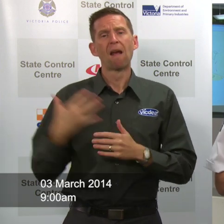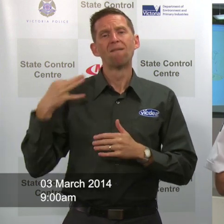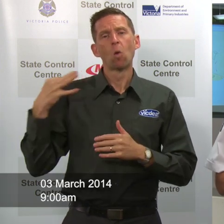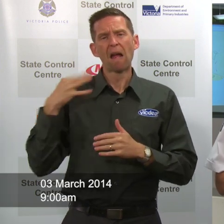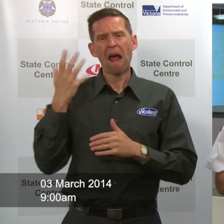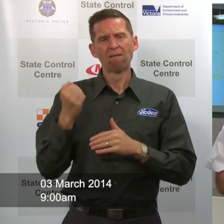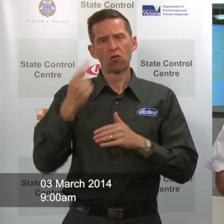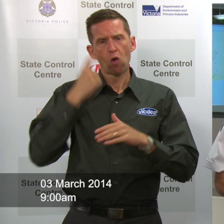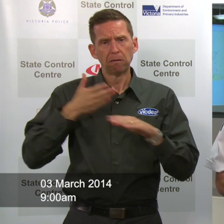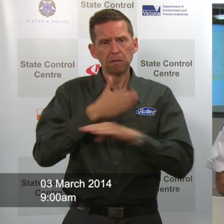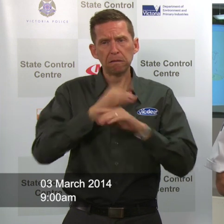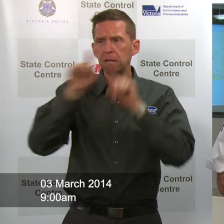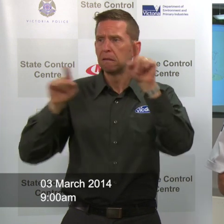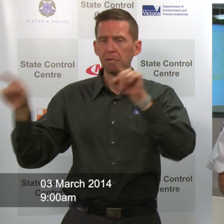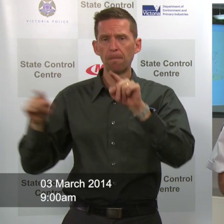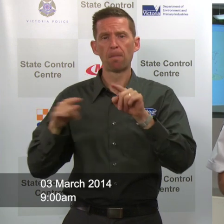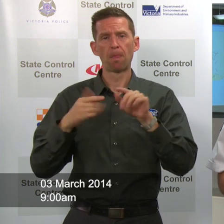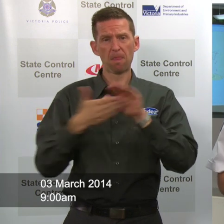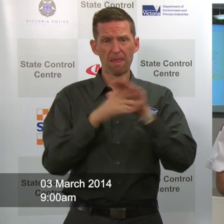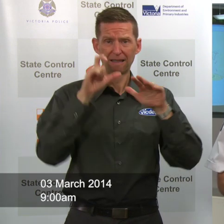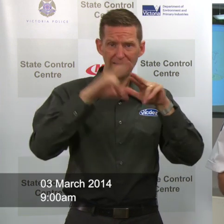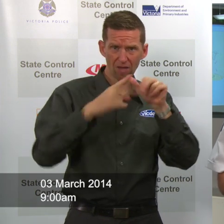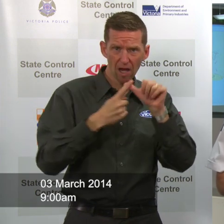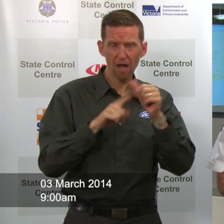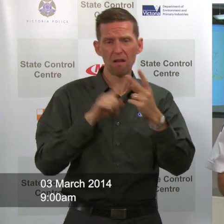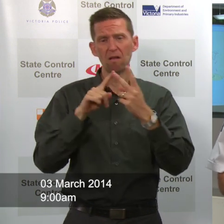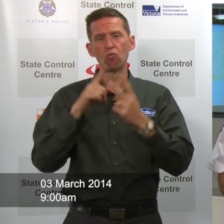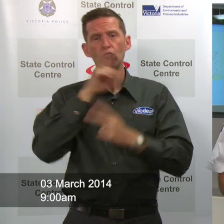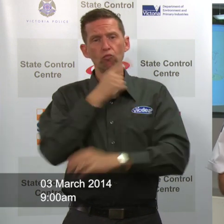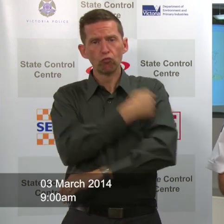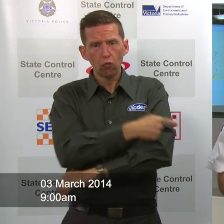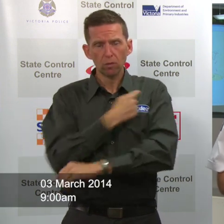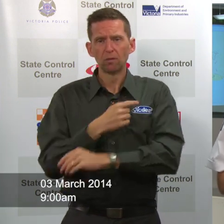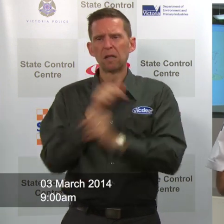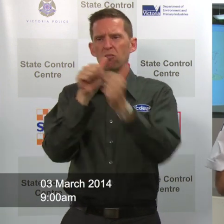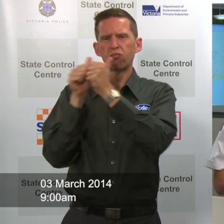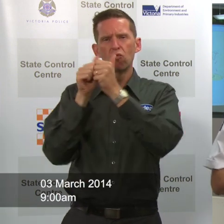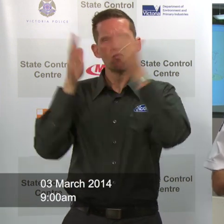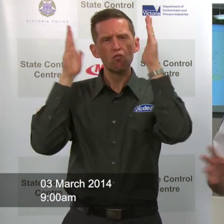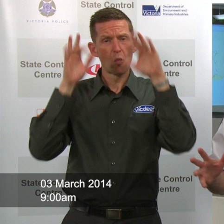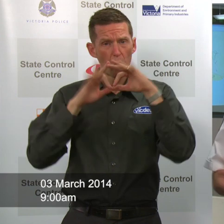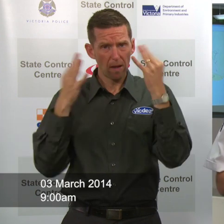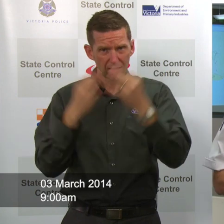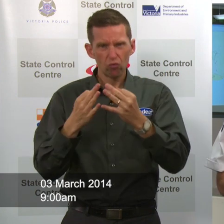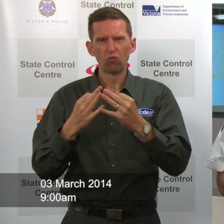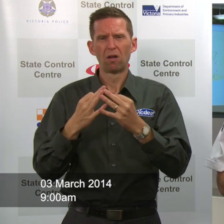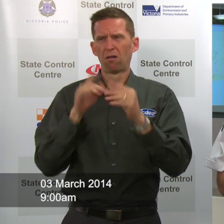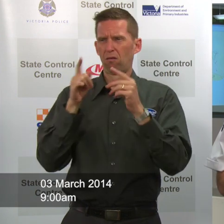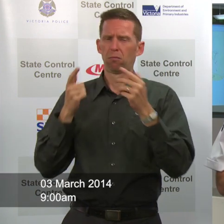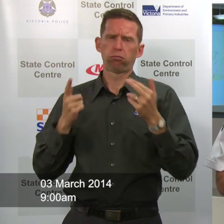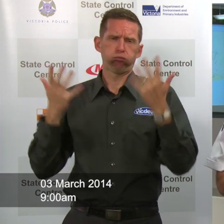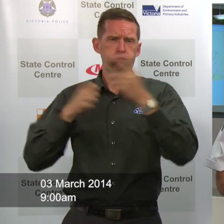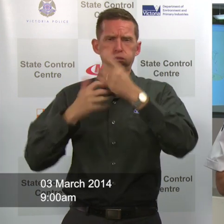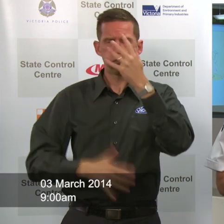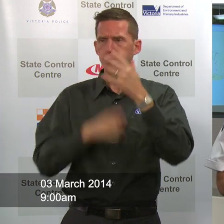across Victoria not only from CFA Red Cross Council of Churches it goes on to the organisations that have been